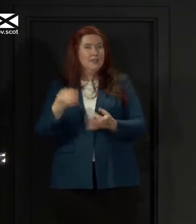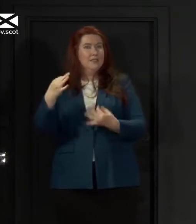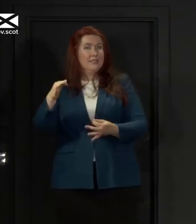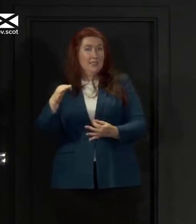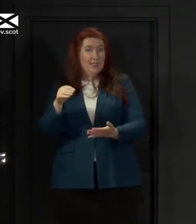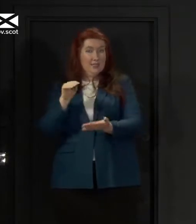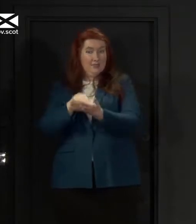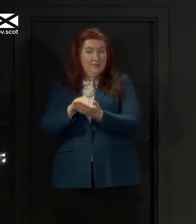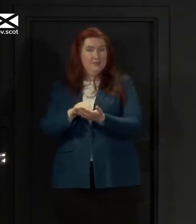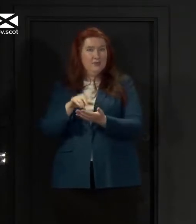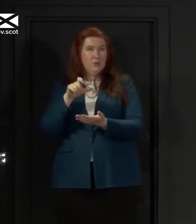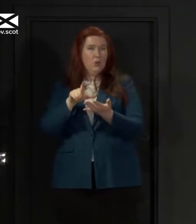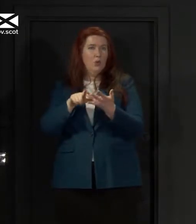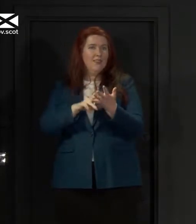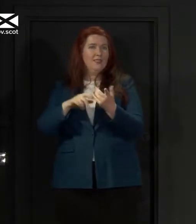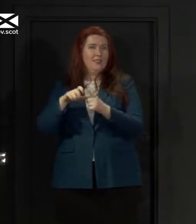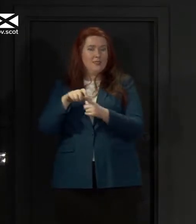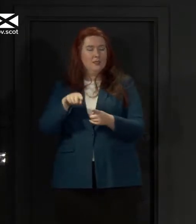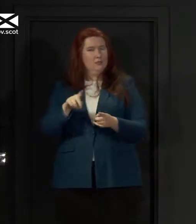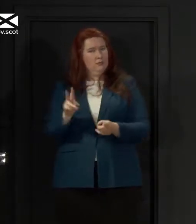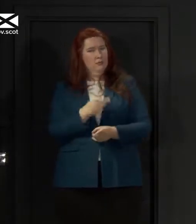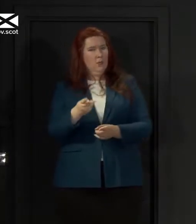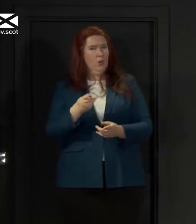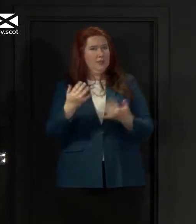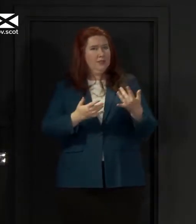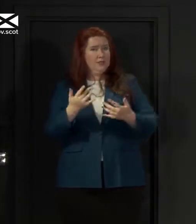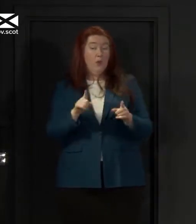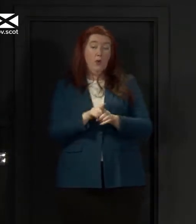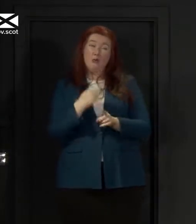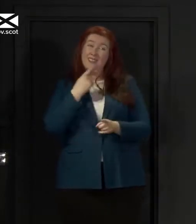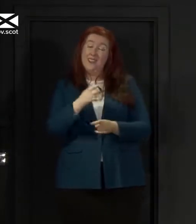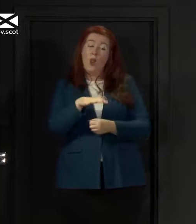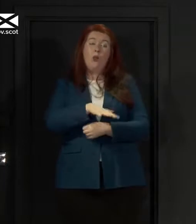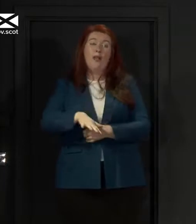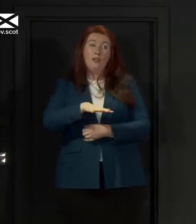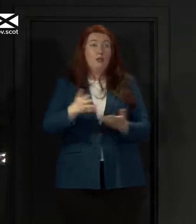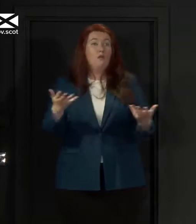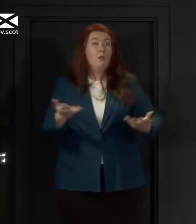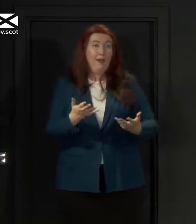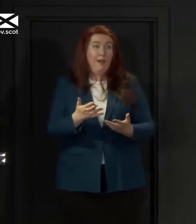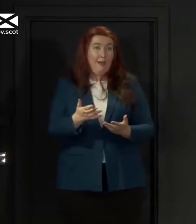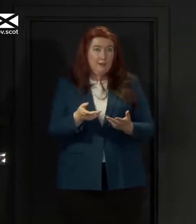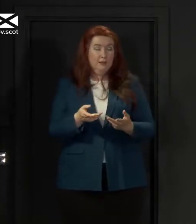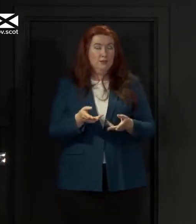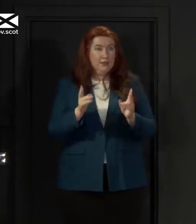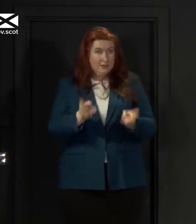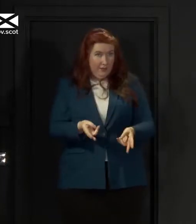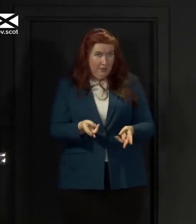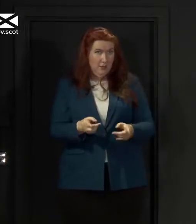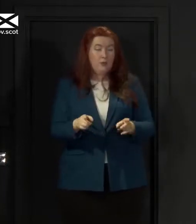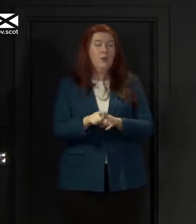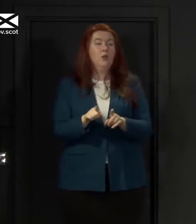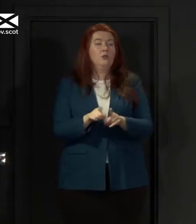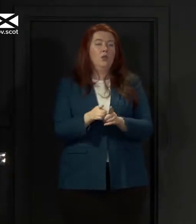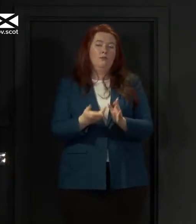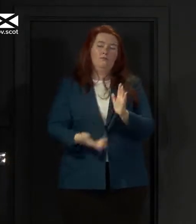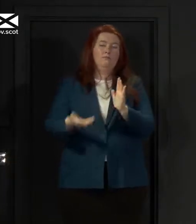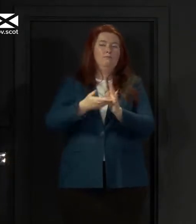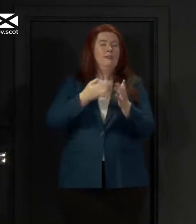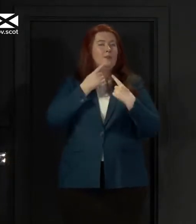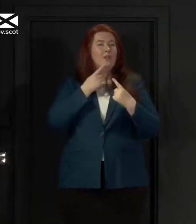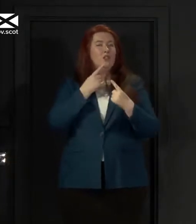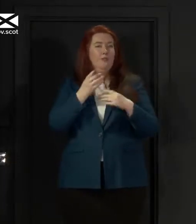the location of those deaths and additional information in terms of excess deaths.